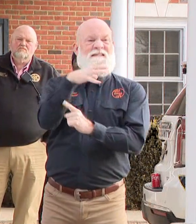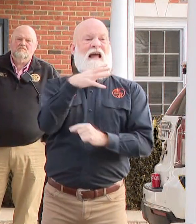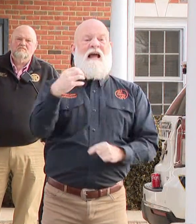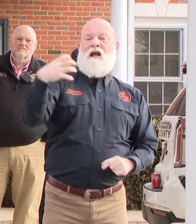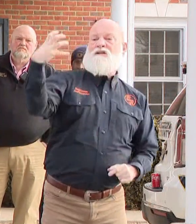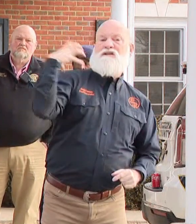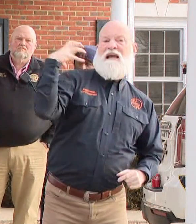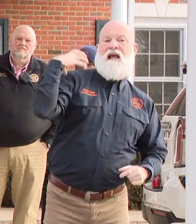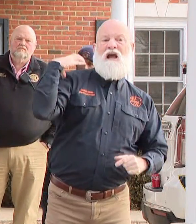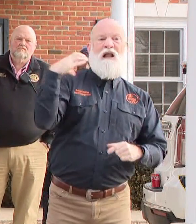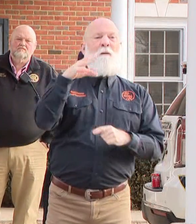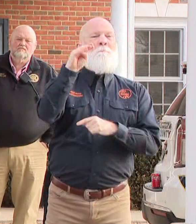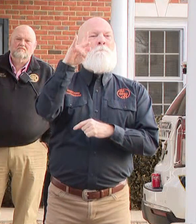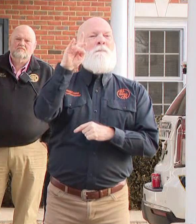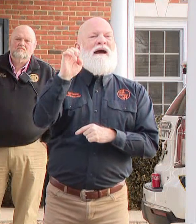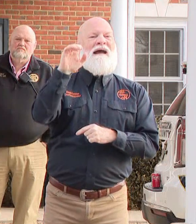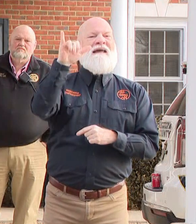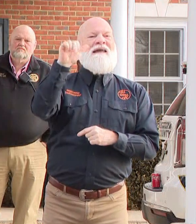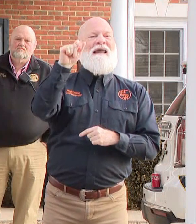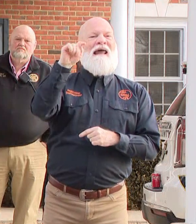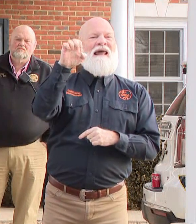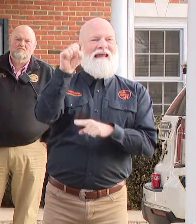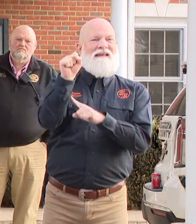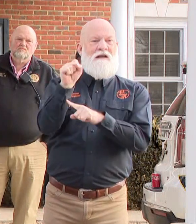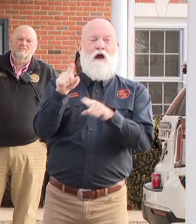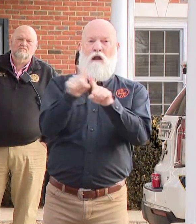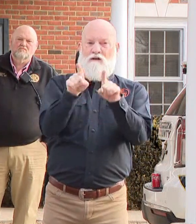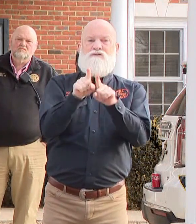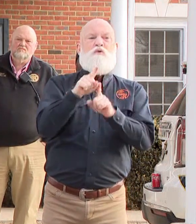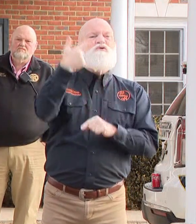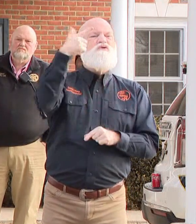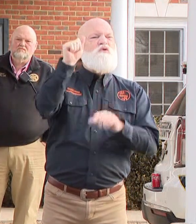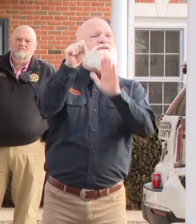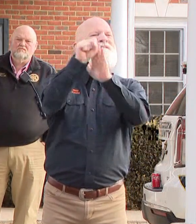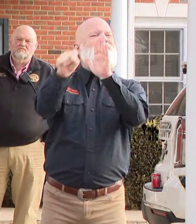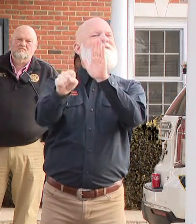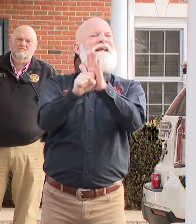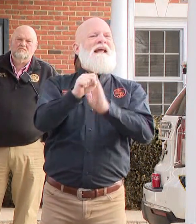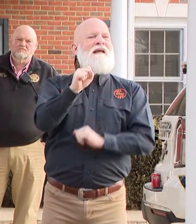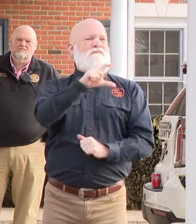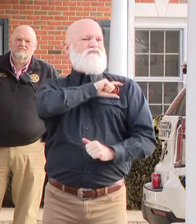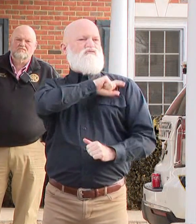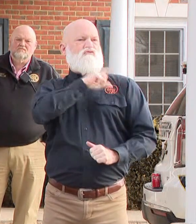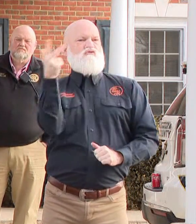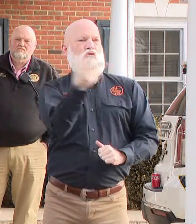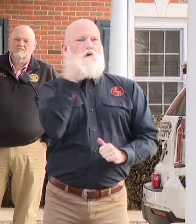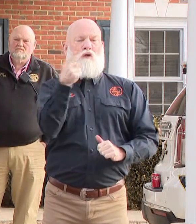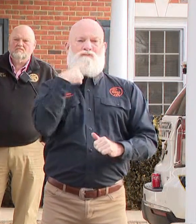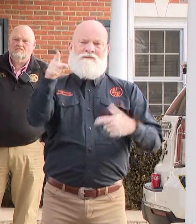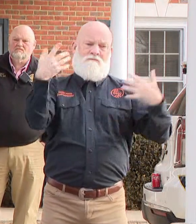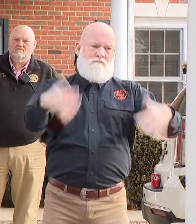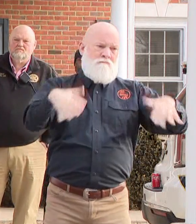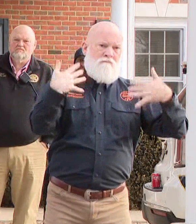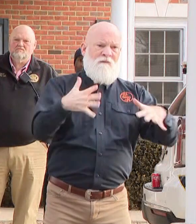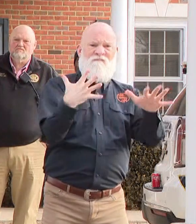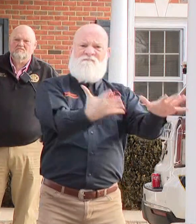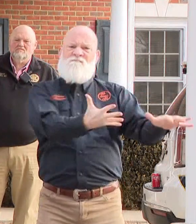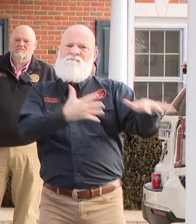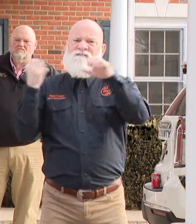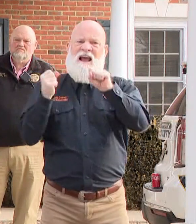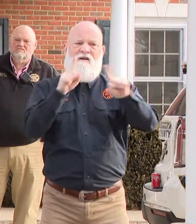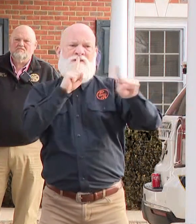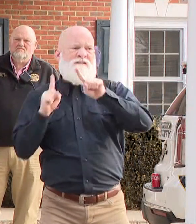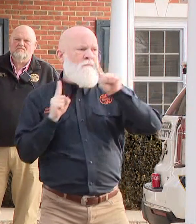Georgia State Patrol, along with their outstanding teams, worked to respond to the initial calls for service, direct traffic,